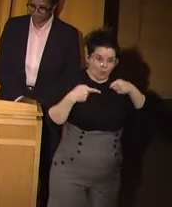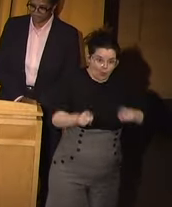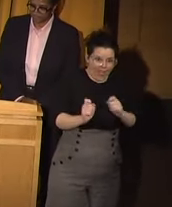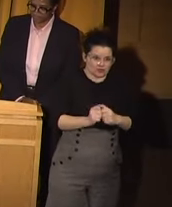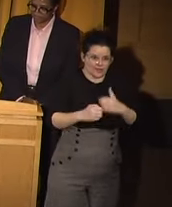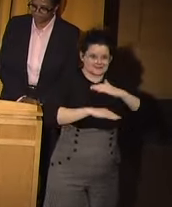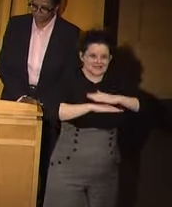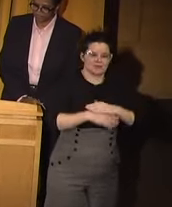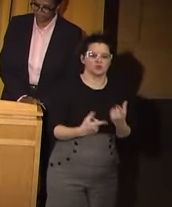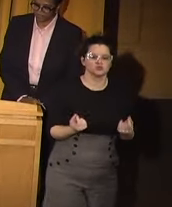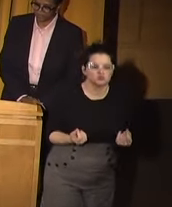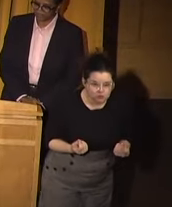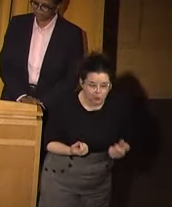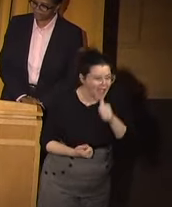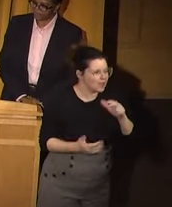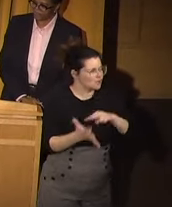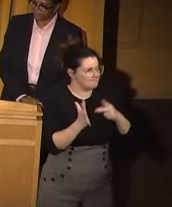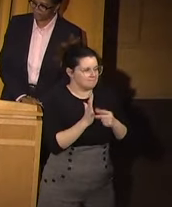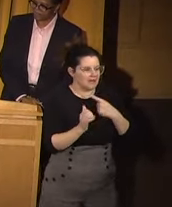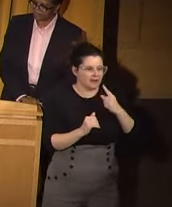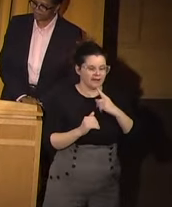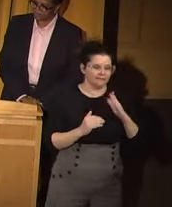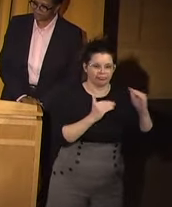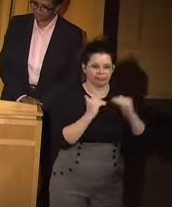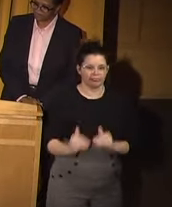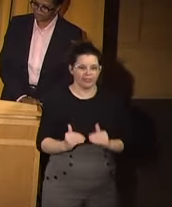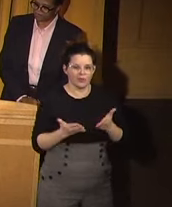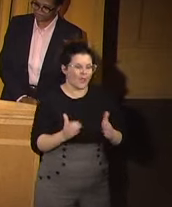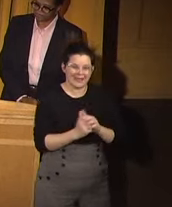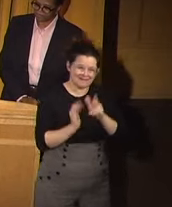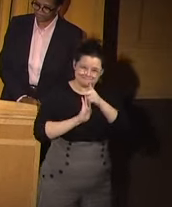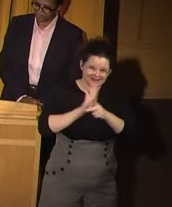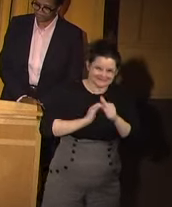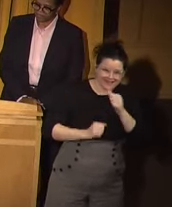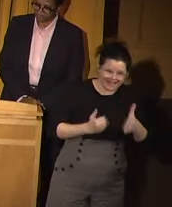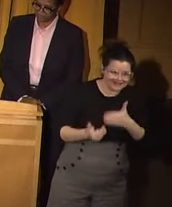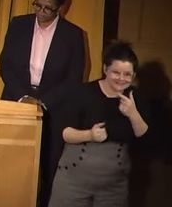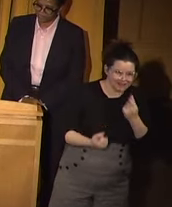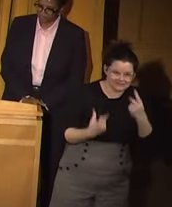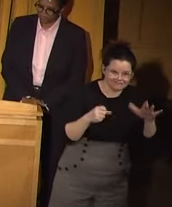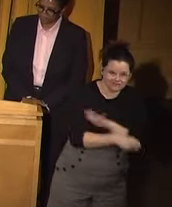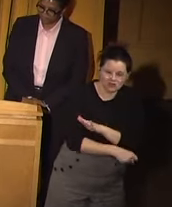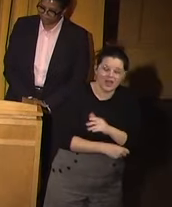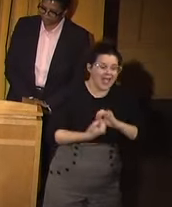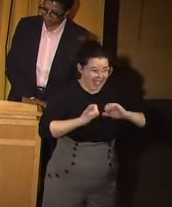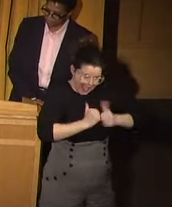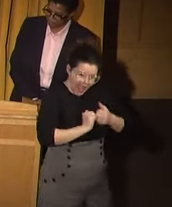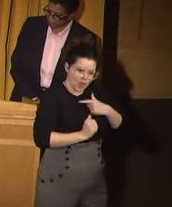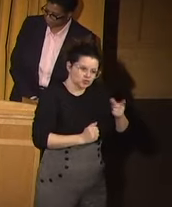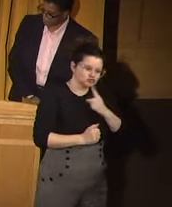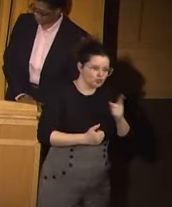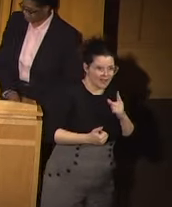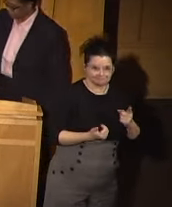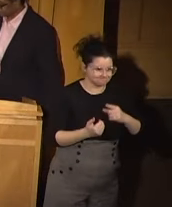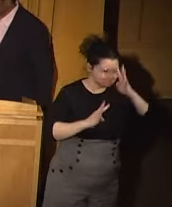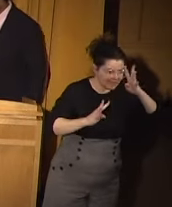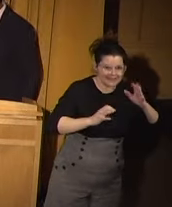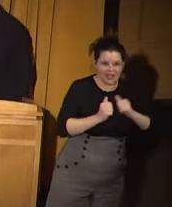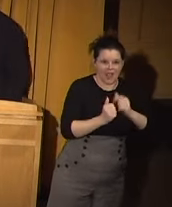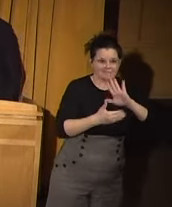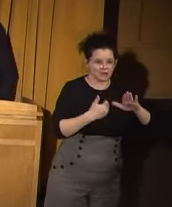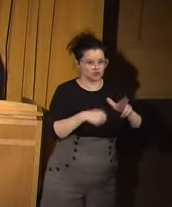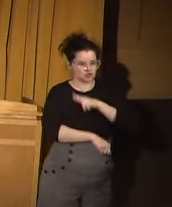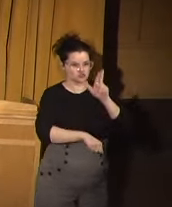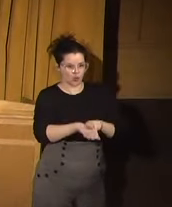at the table. And I don't mean that in a condescending manner. Policy isn't easy to understand. And so how do I make it? How do I bring it down into normal